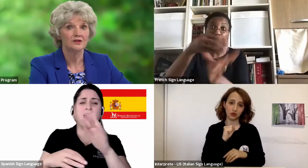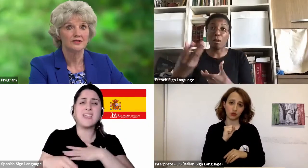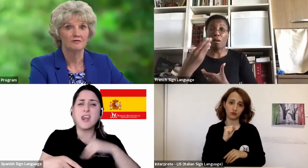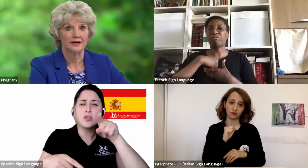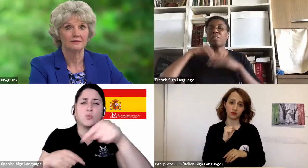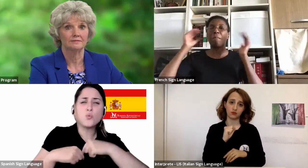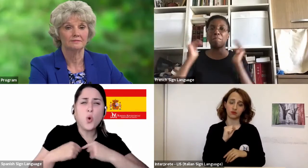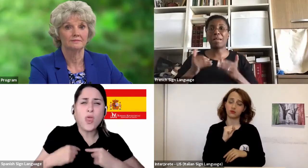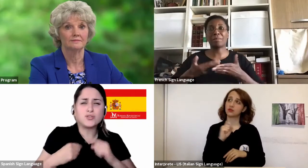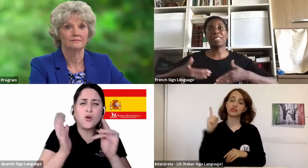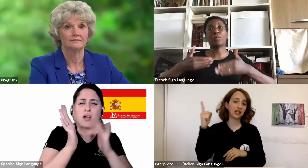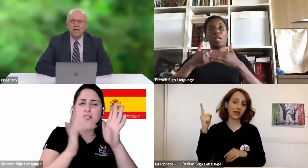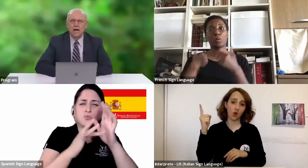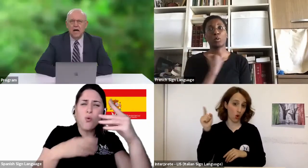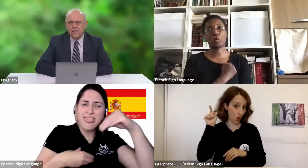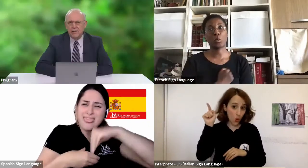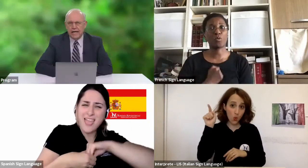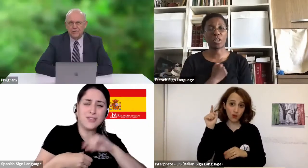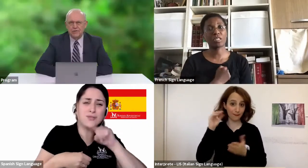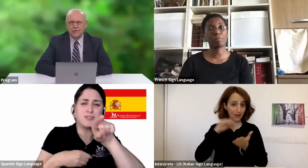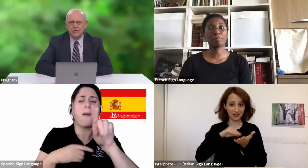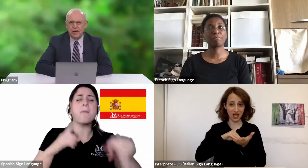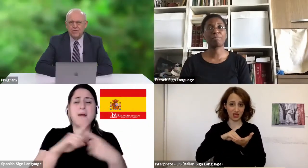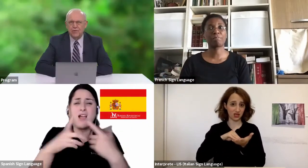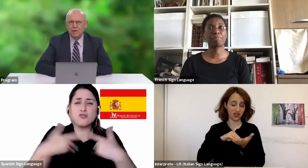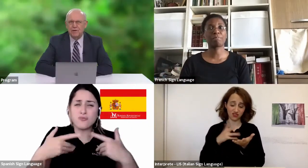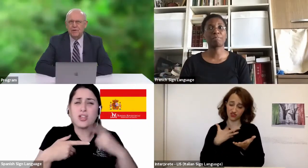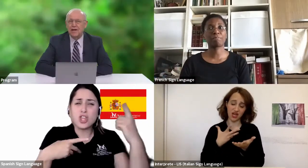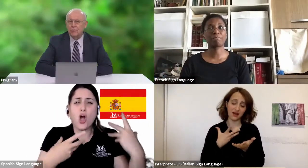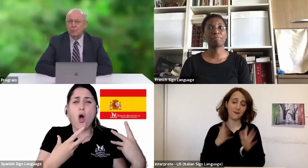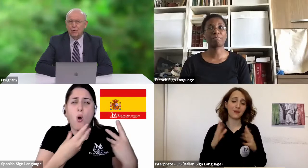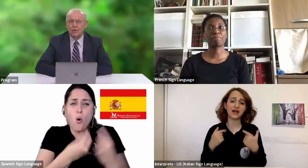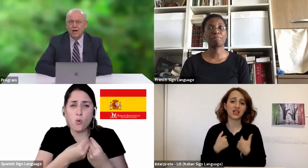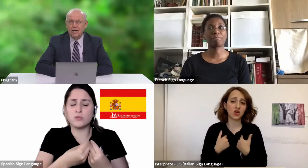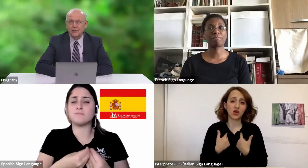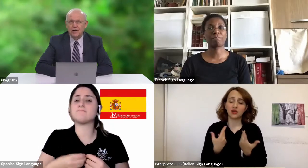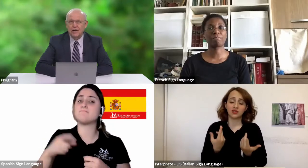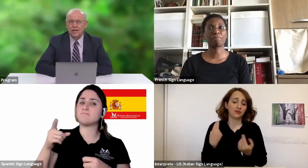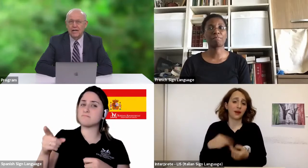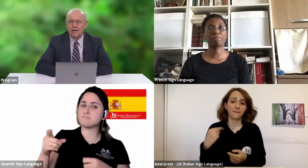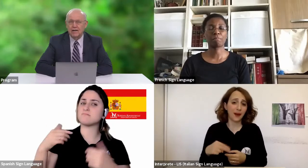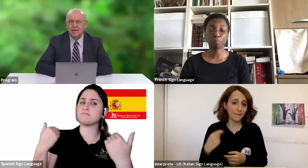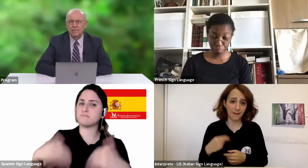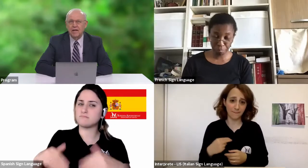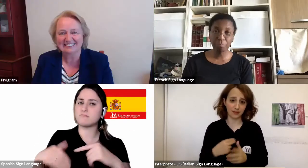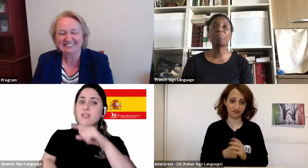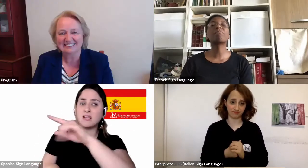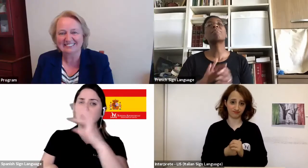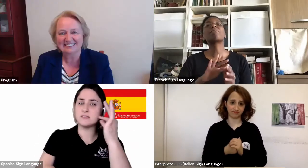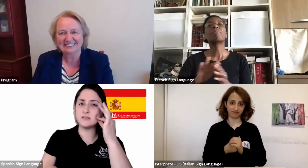even in our suffering. Audrey Anderson trained for ministry at Newbold College in England.